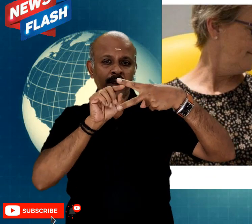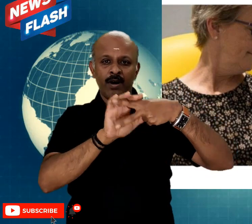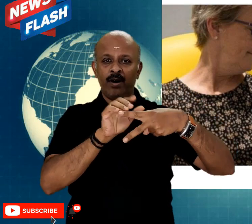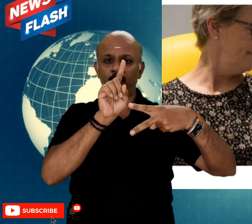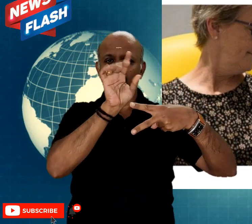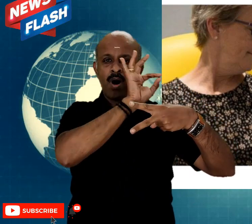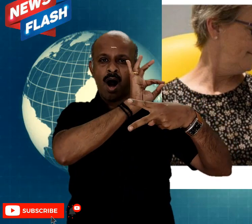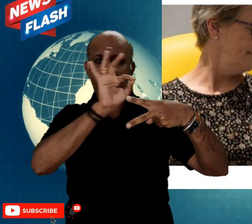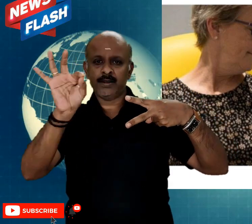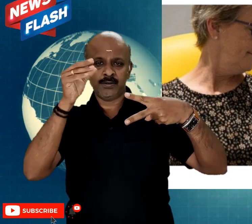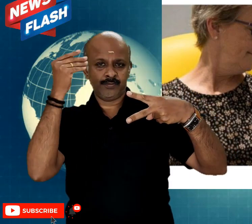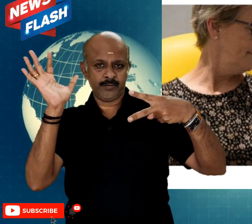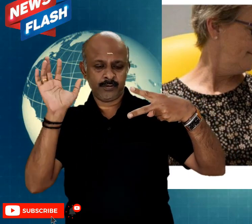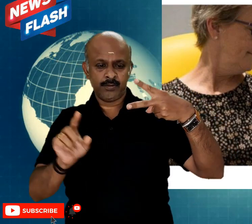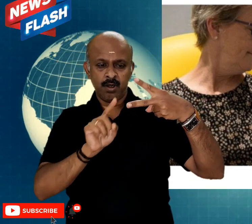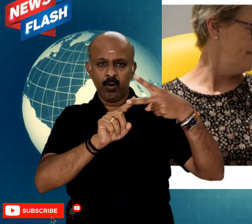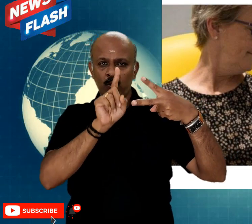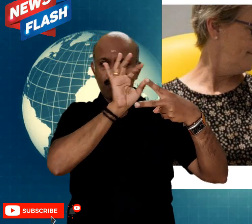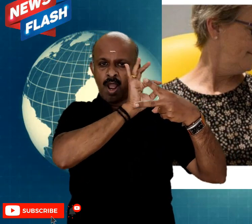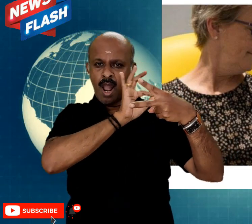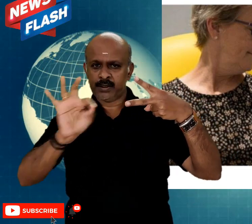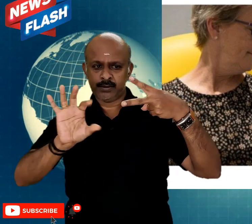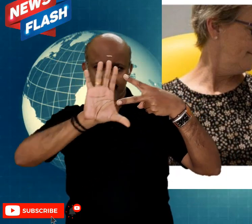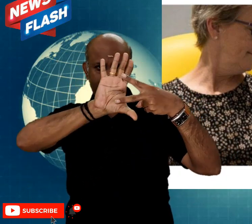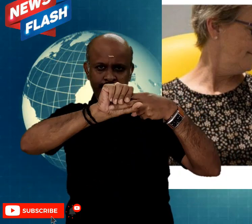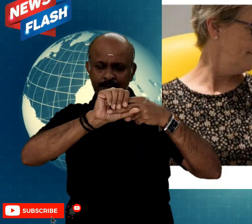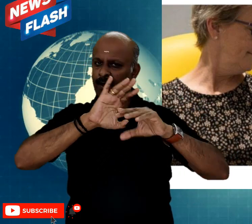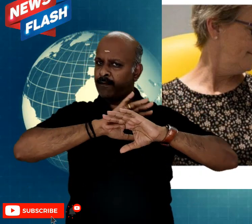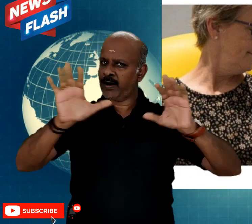They have been tested for 14 days, i.e. 2 weeks.